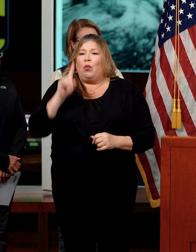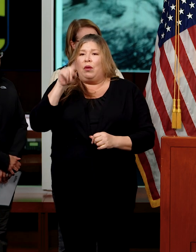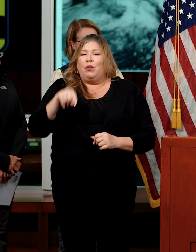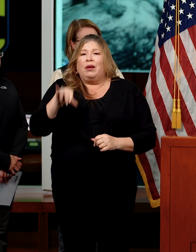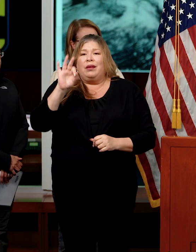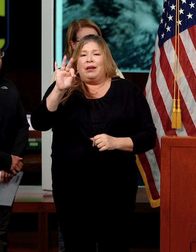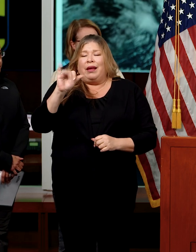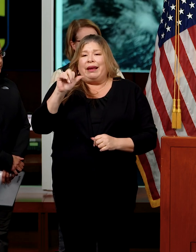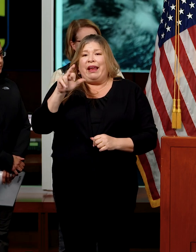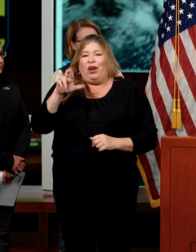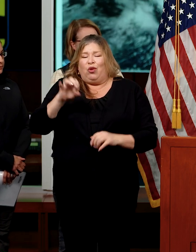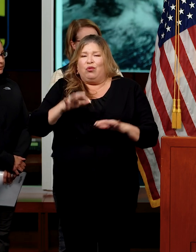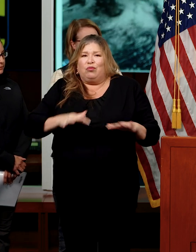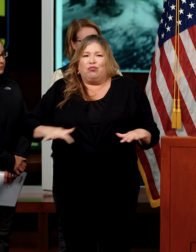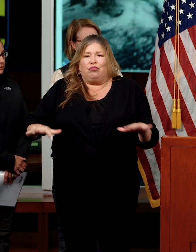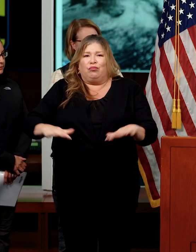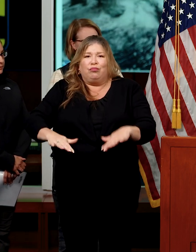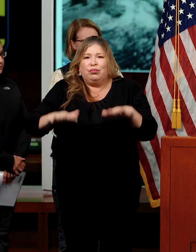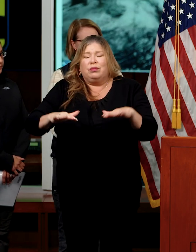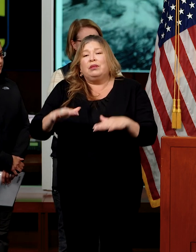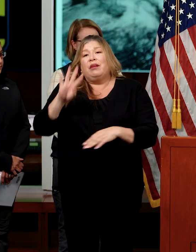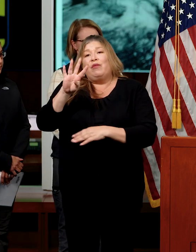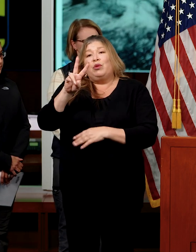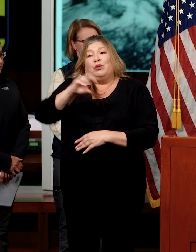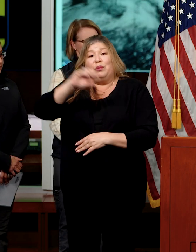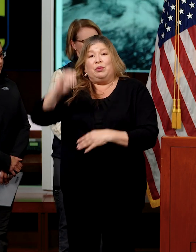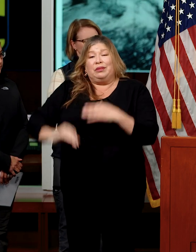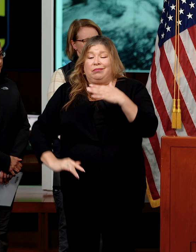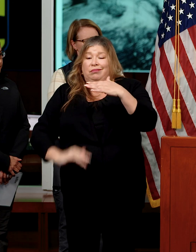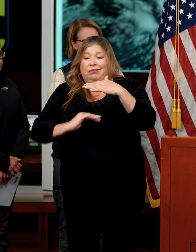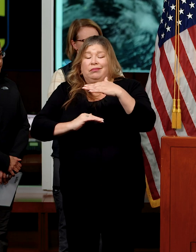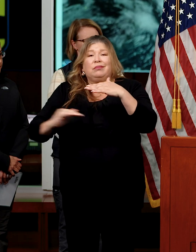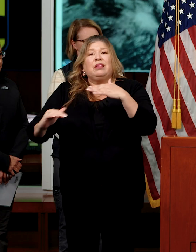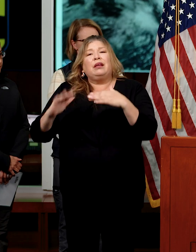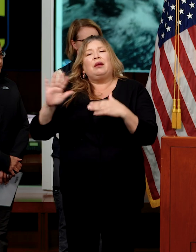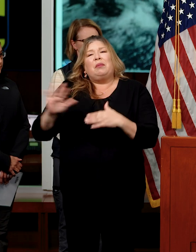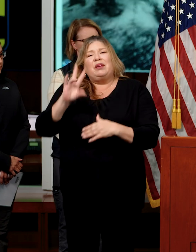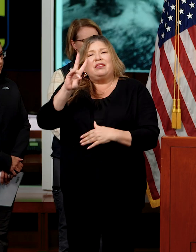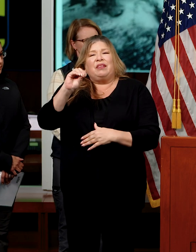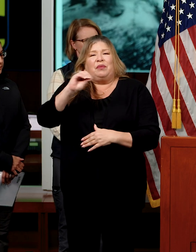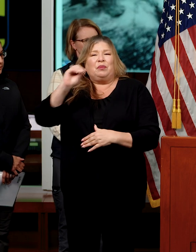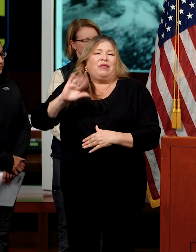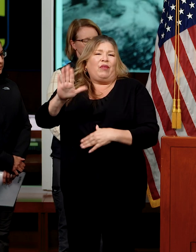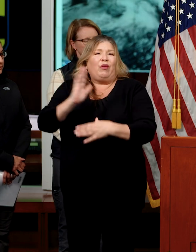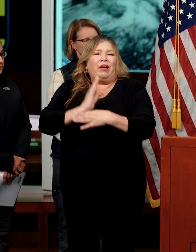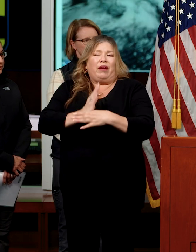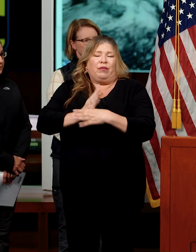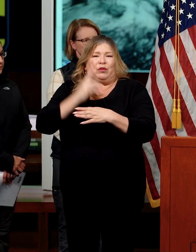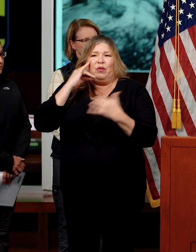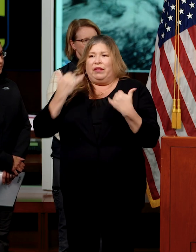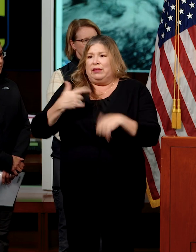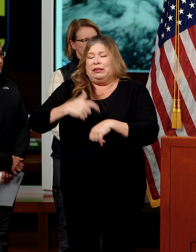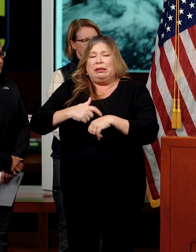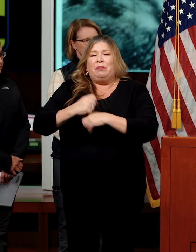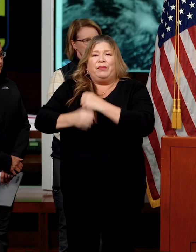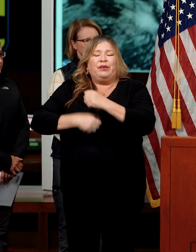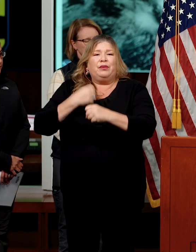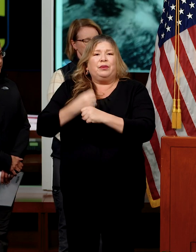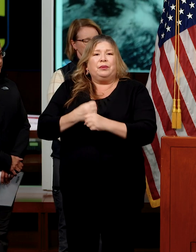million acre-feet, 42% of its capacity, roughly 70% of its average storage for this time of year.